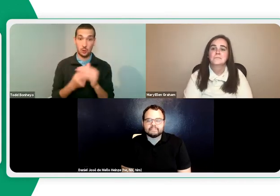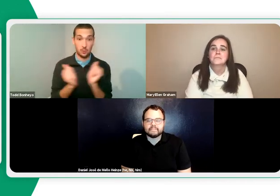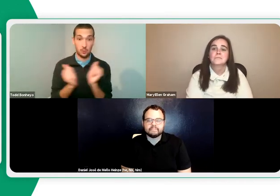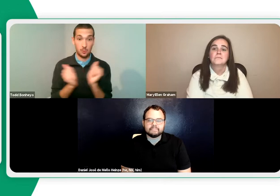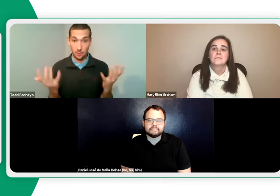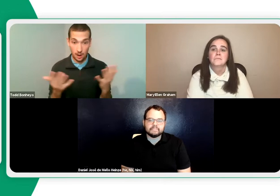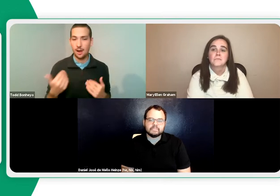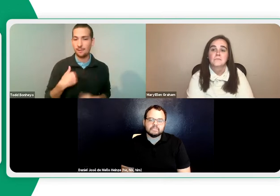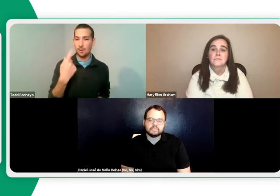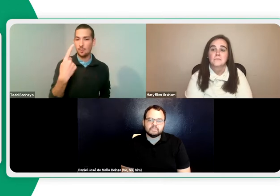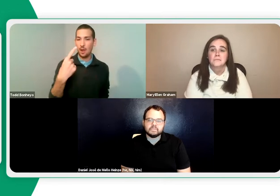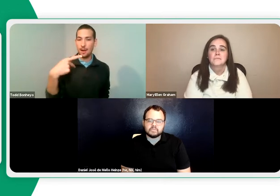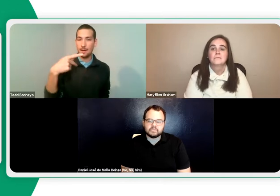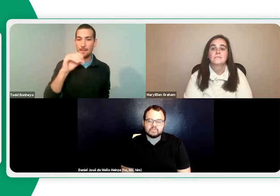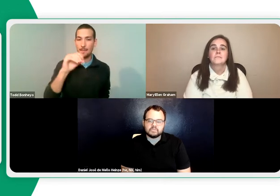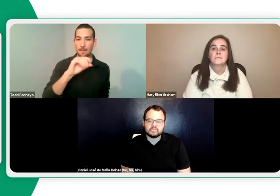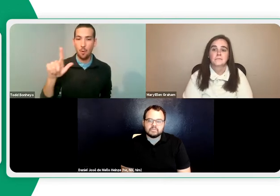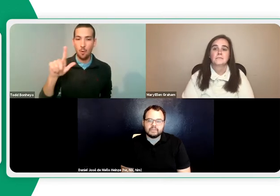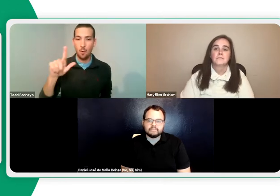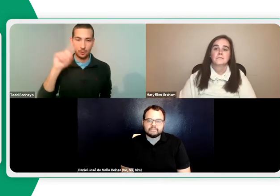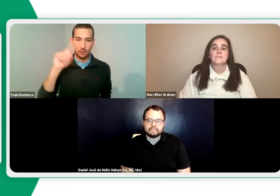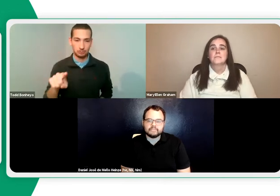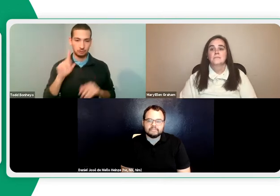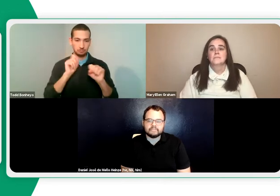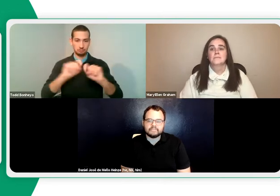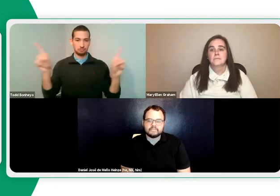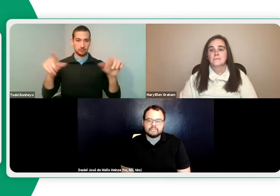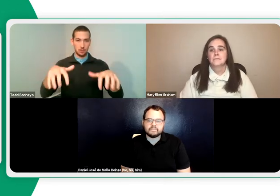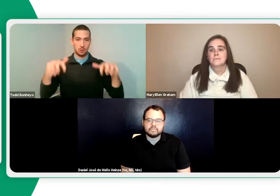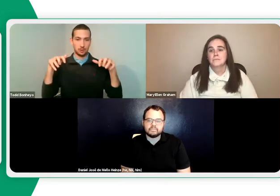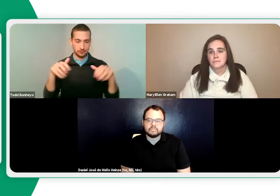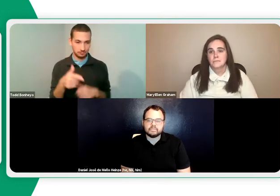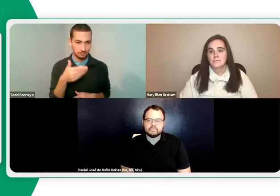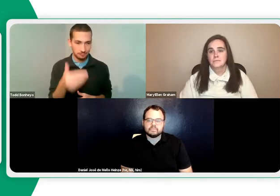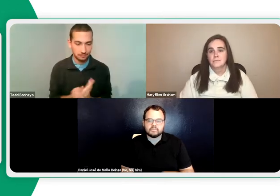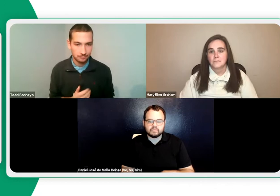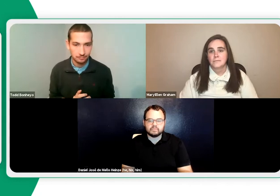Yes. And again, we're excited to have you here tonight, Daniel. So we're going to start off tonight by polling the audience.